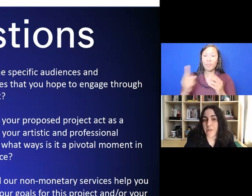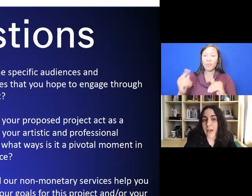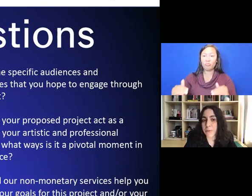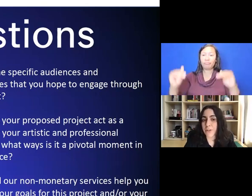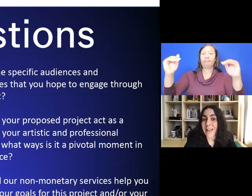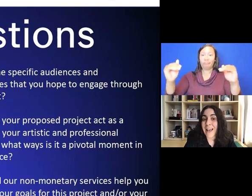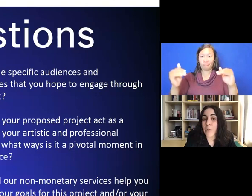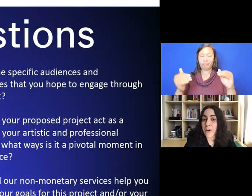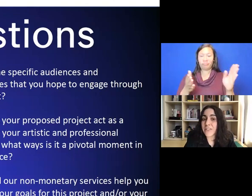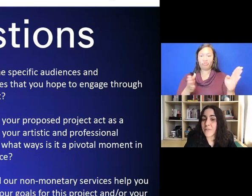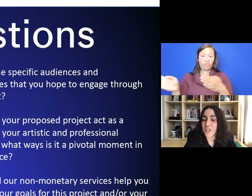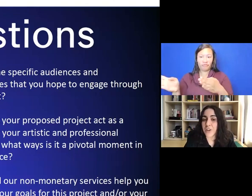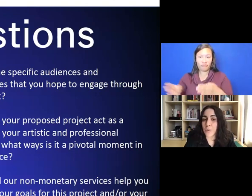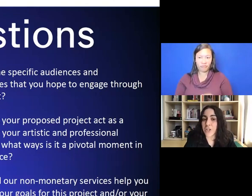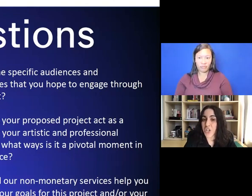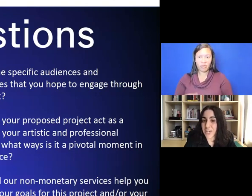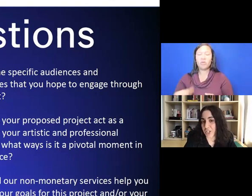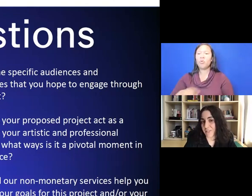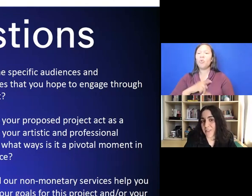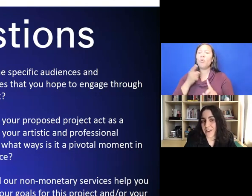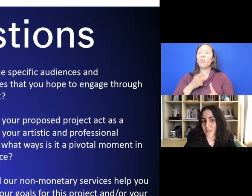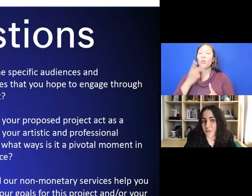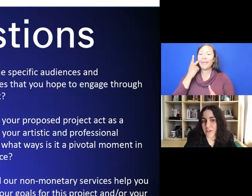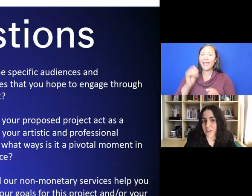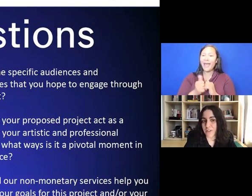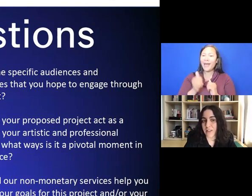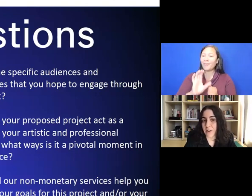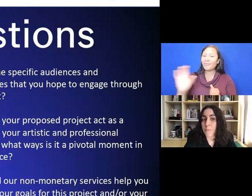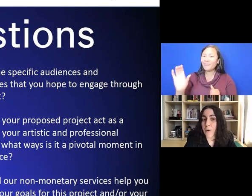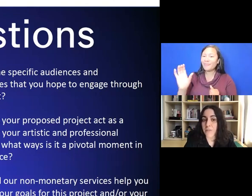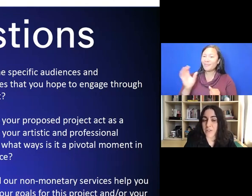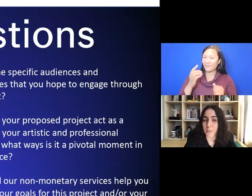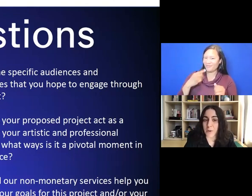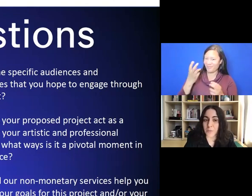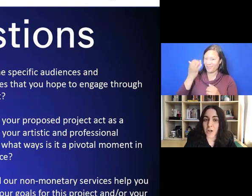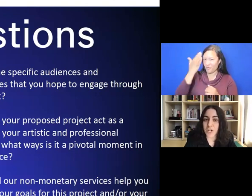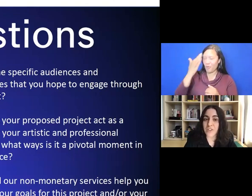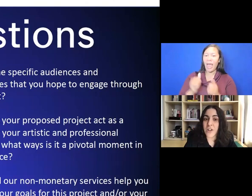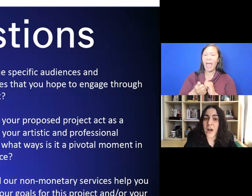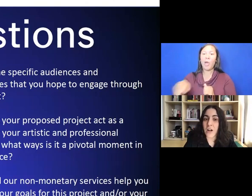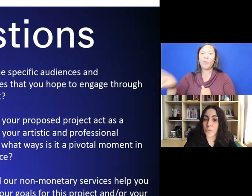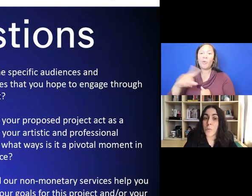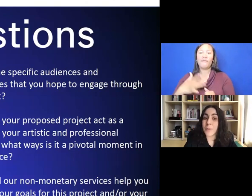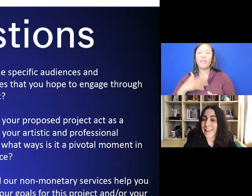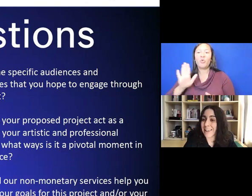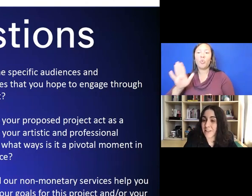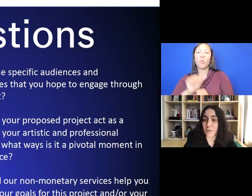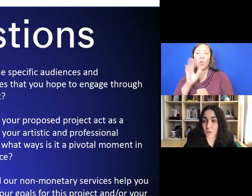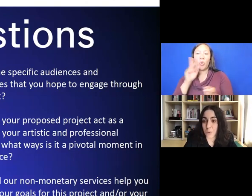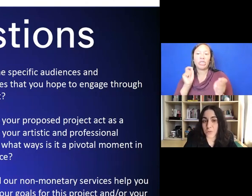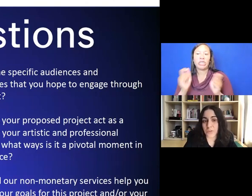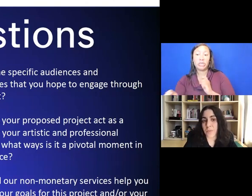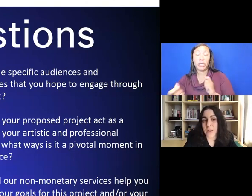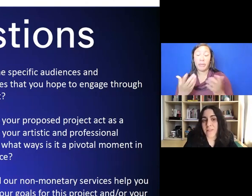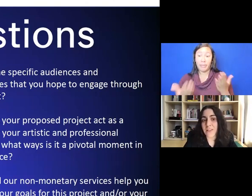at Creative Capital how artists envision their work changing in the next few years, and what part of this proposed project will play in those